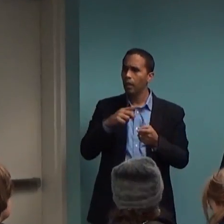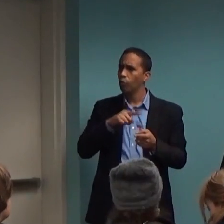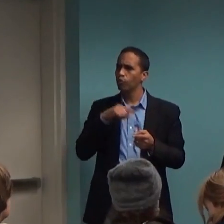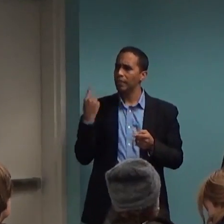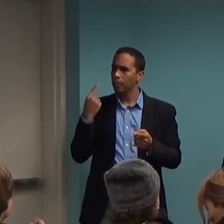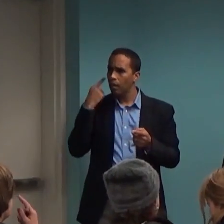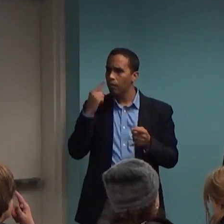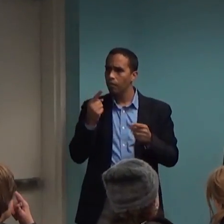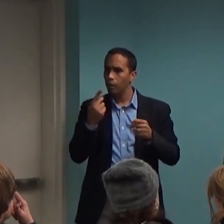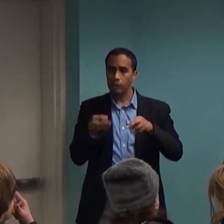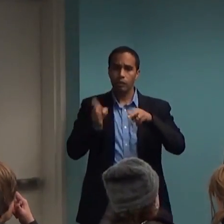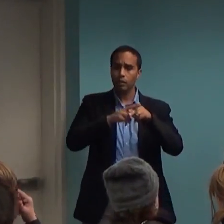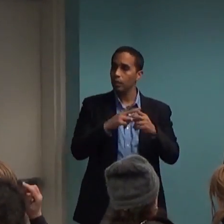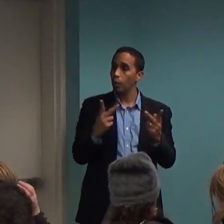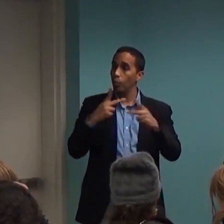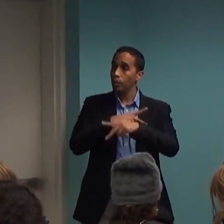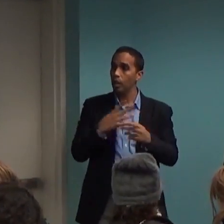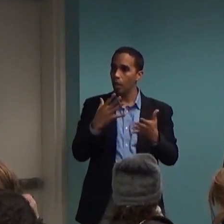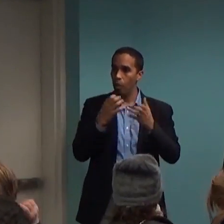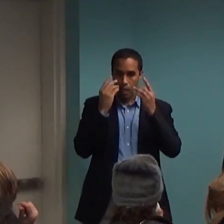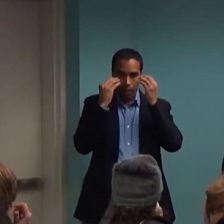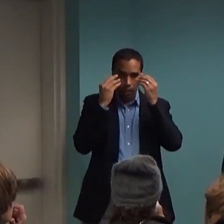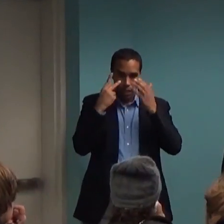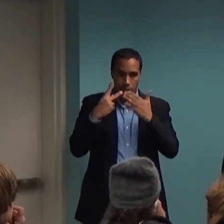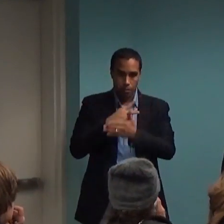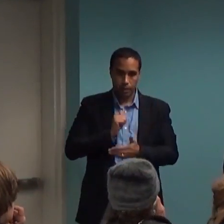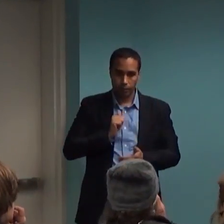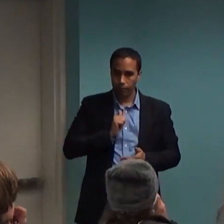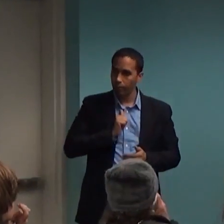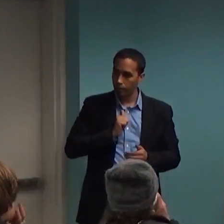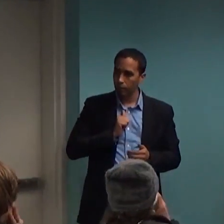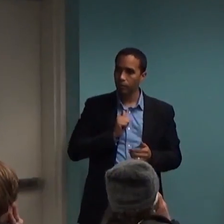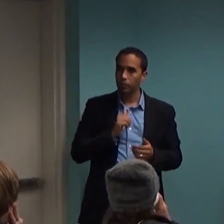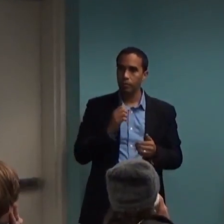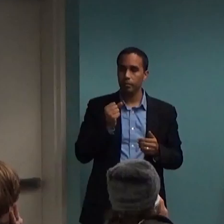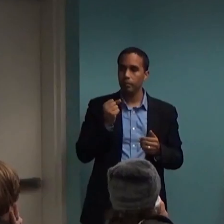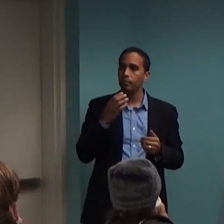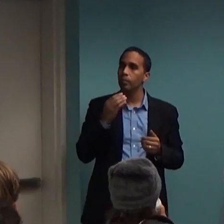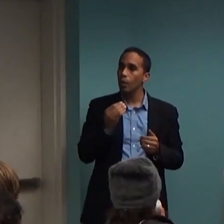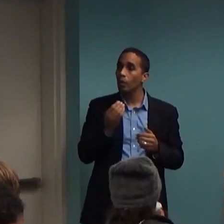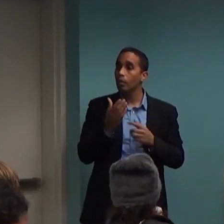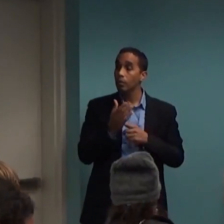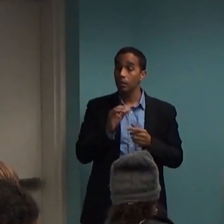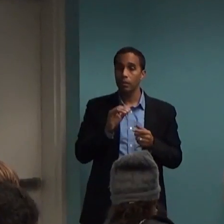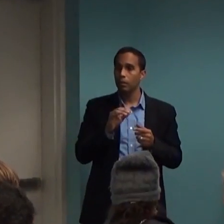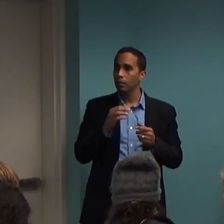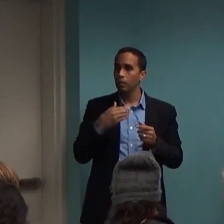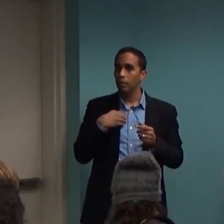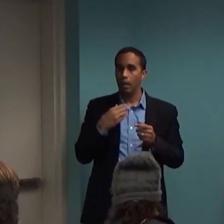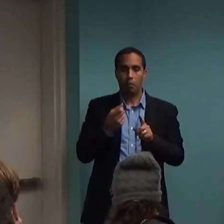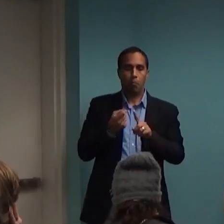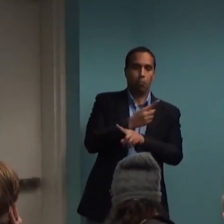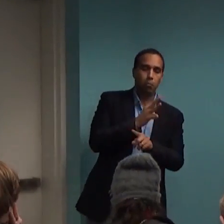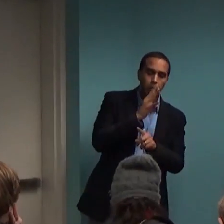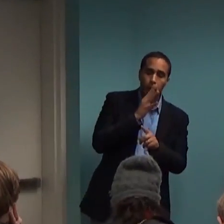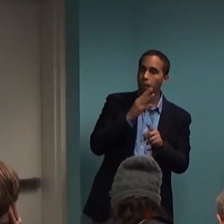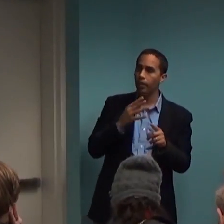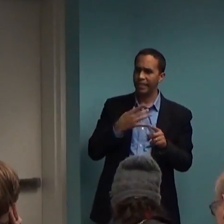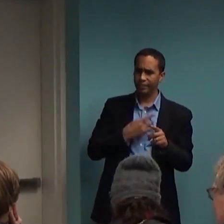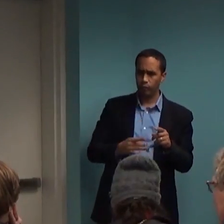increasing suicidal ideation. If you're interested, as an aside, if you're interested in a very good story, a